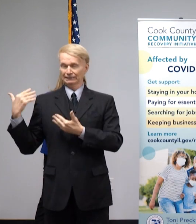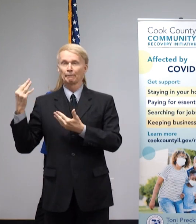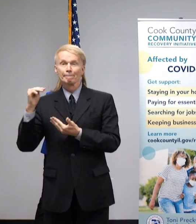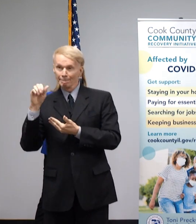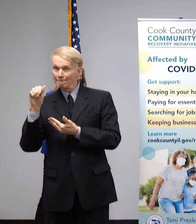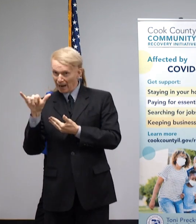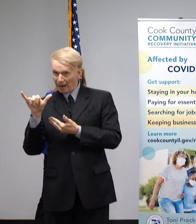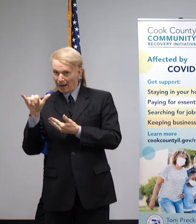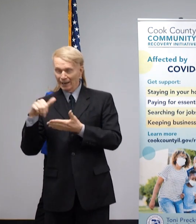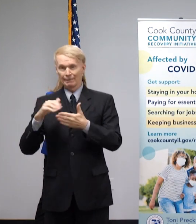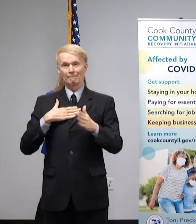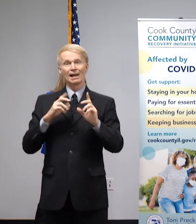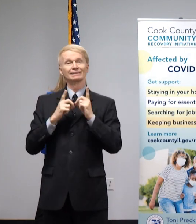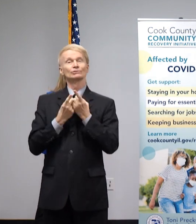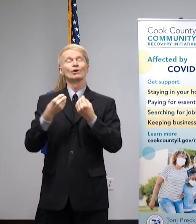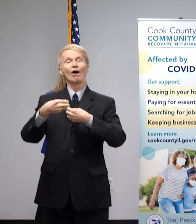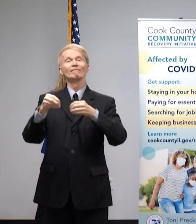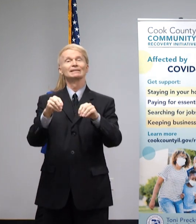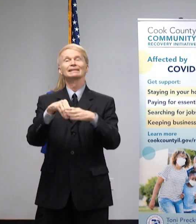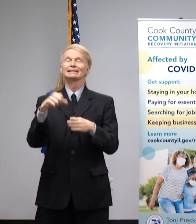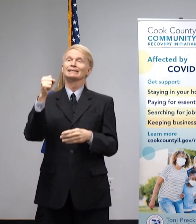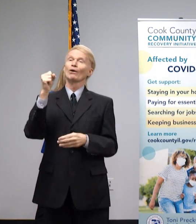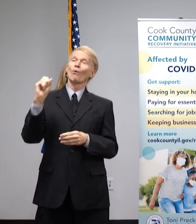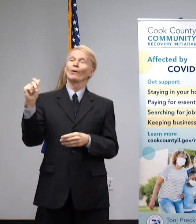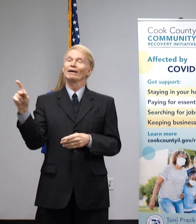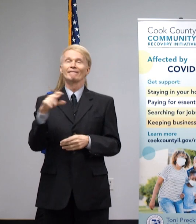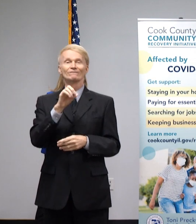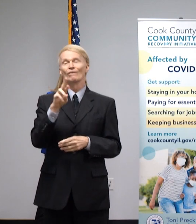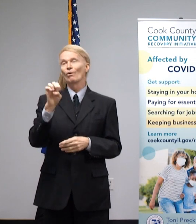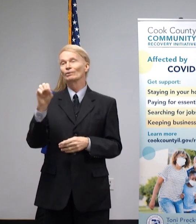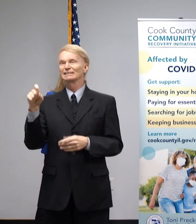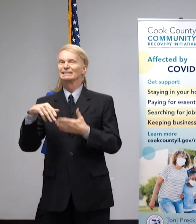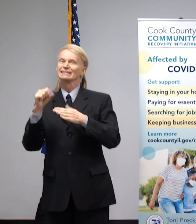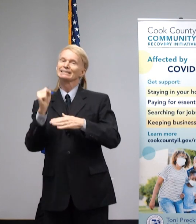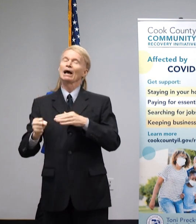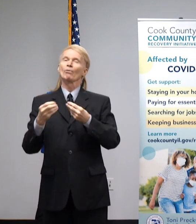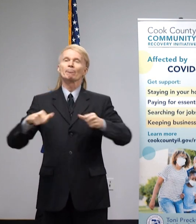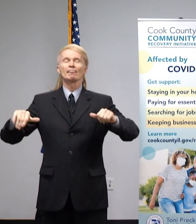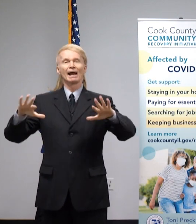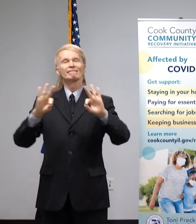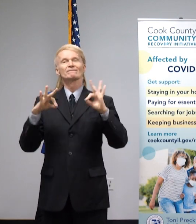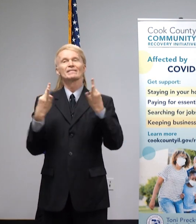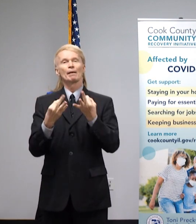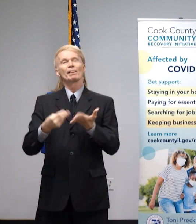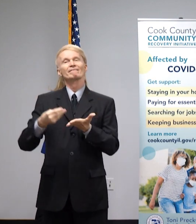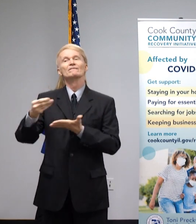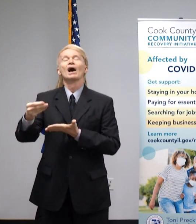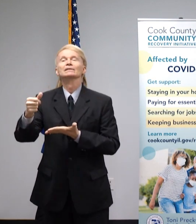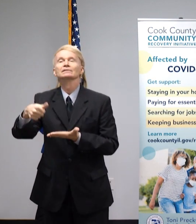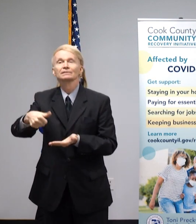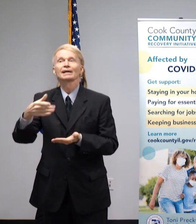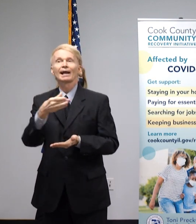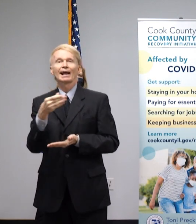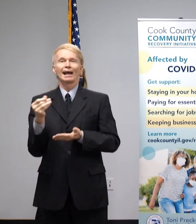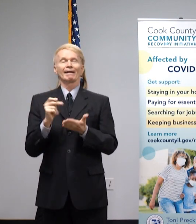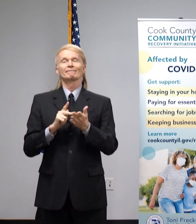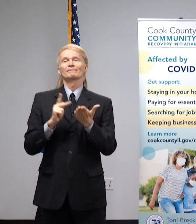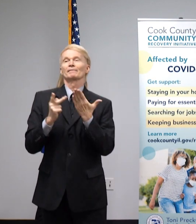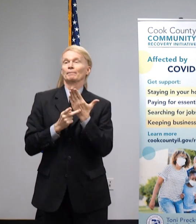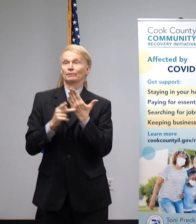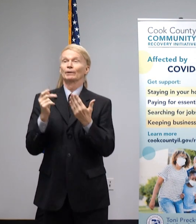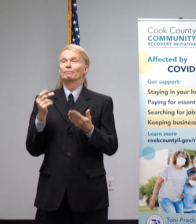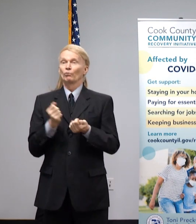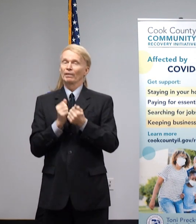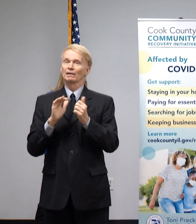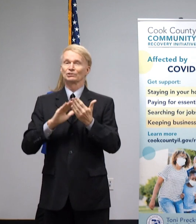office in Oak Forest, the creation of the Southland Family Fund in partnership with the Family Independence Initiative and the Chicago Community